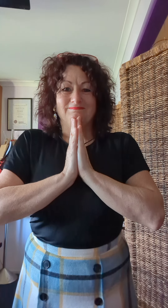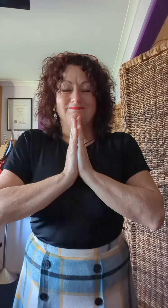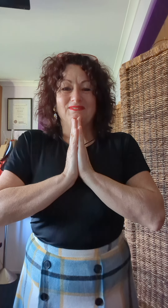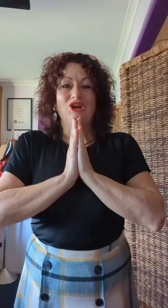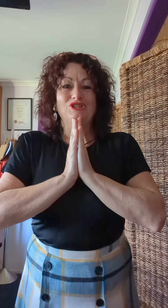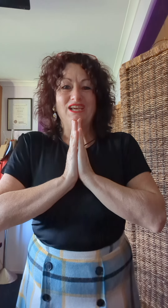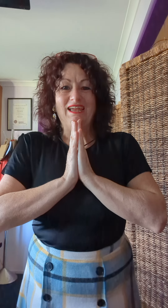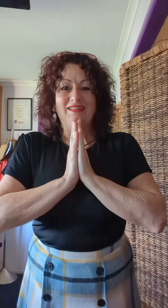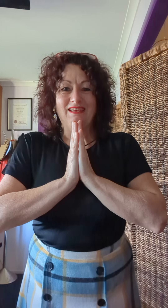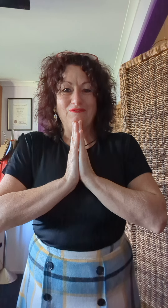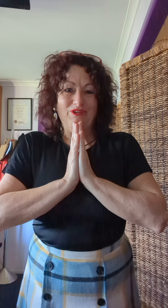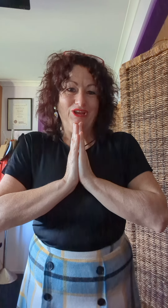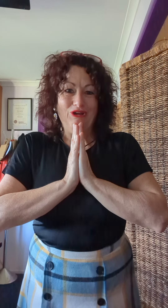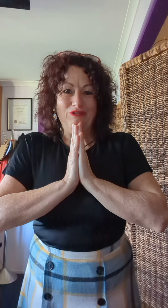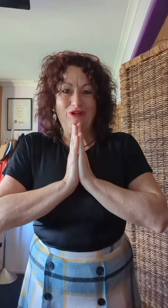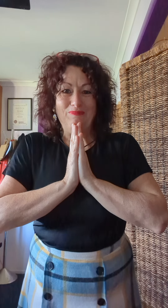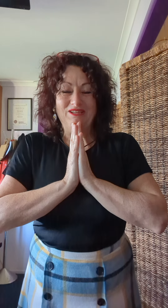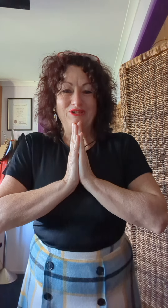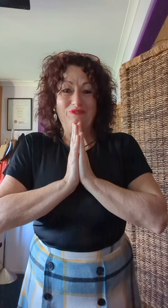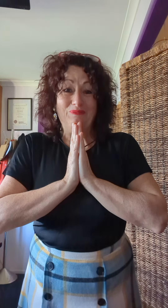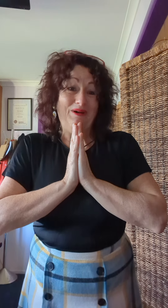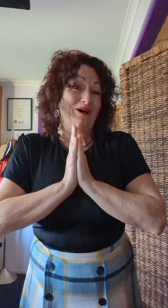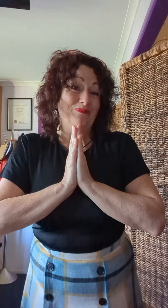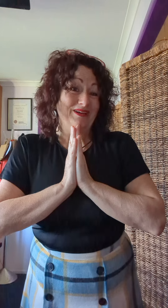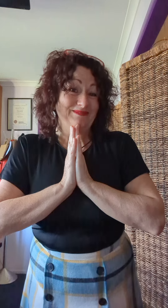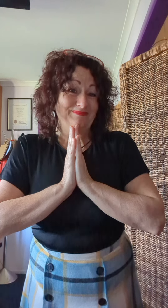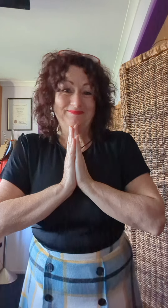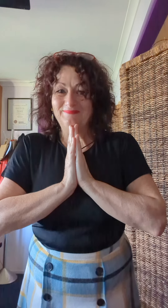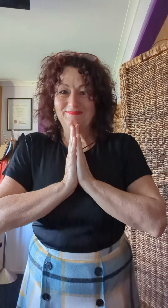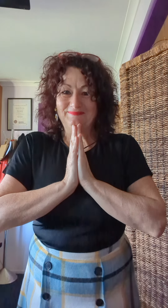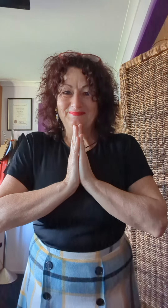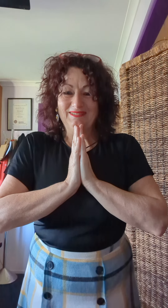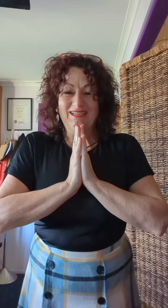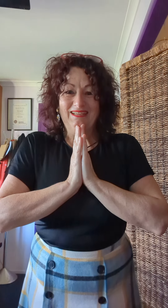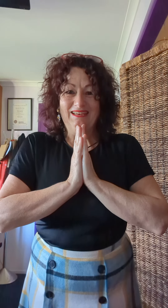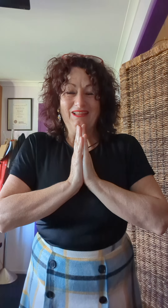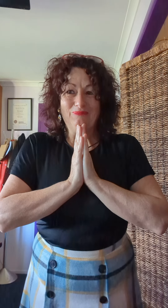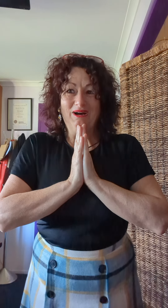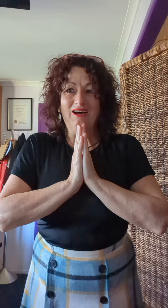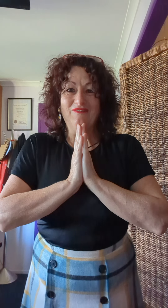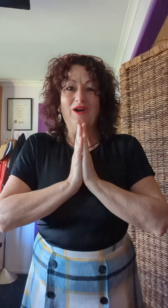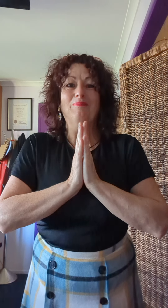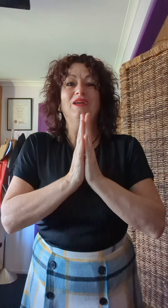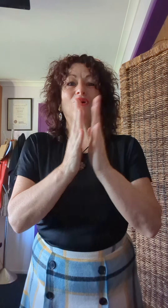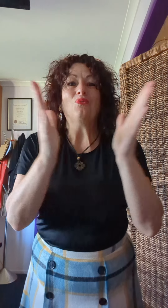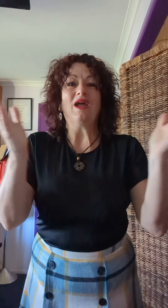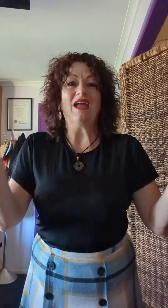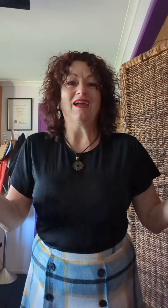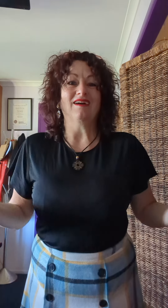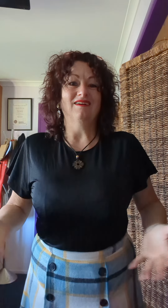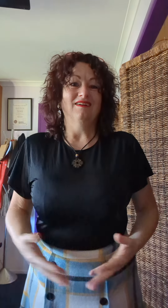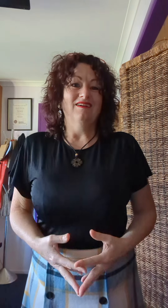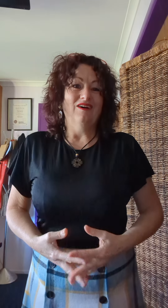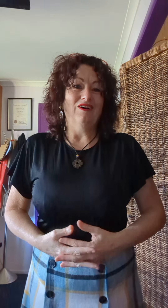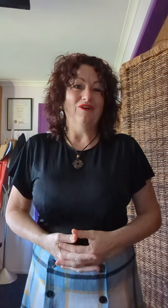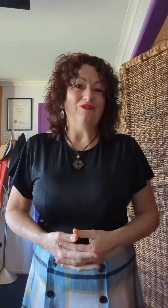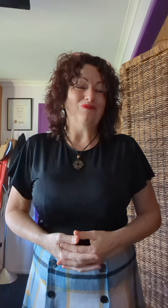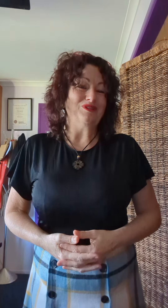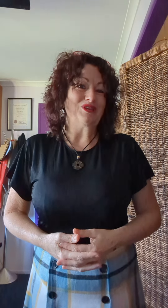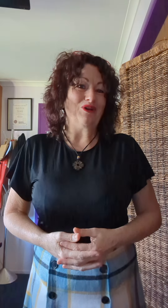Go check out that video that I mentioned from part one. Another part of our being aware of what's going